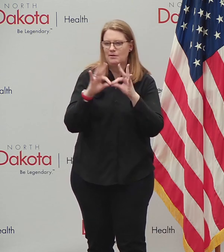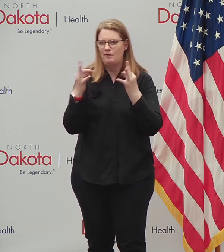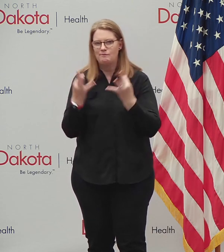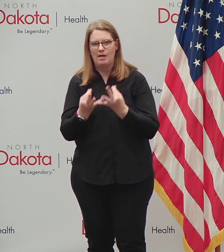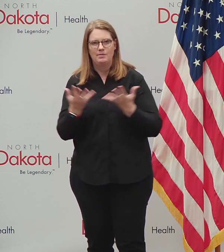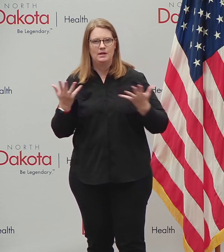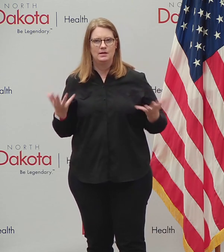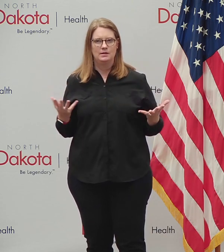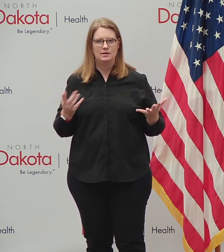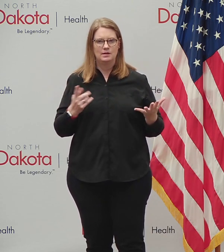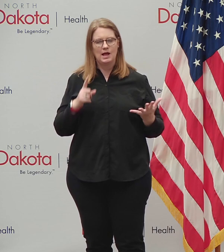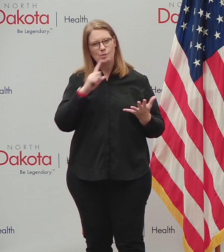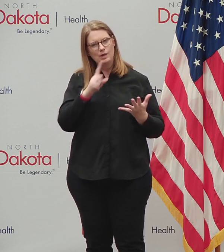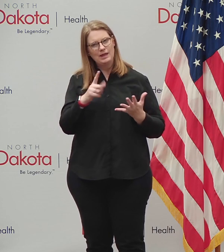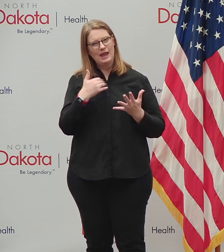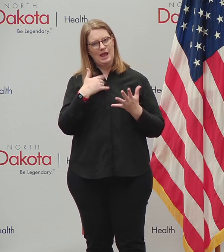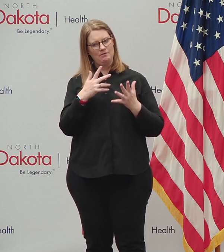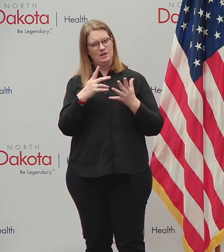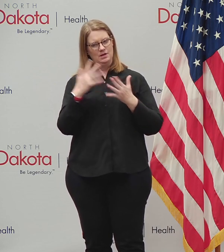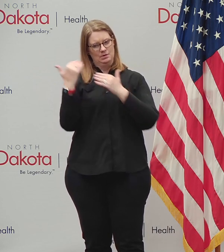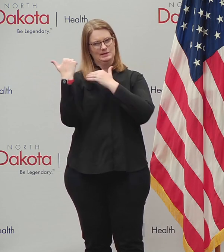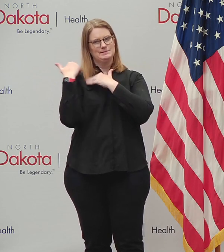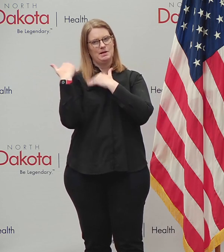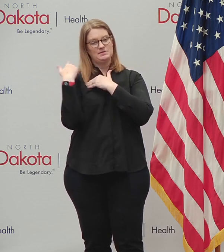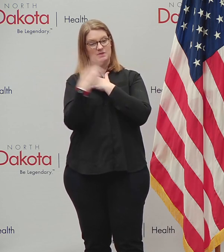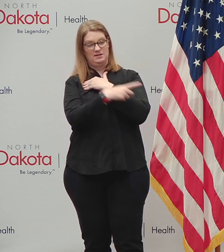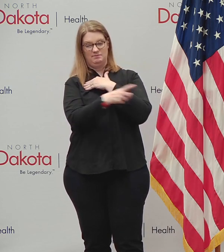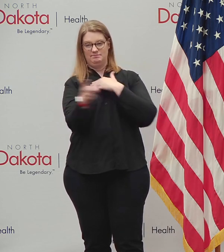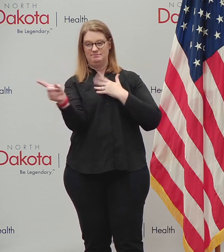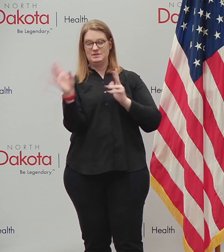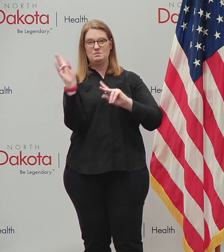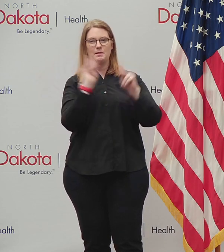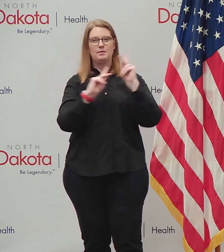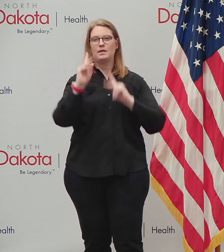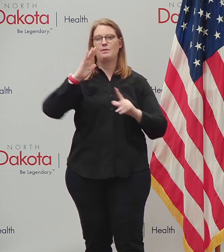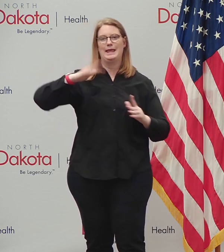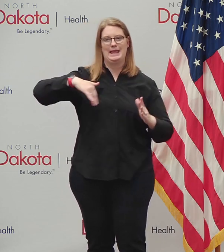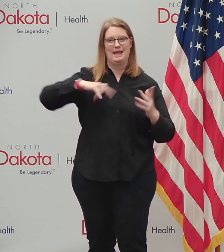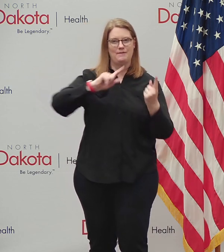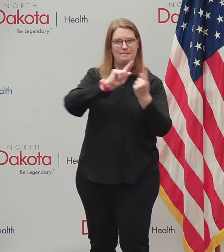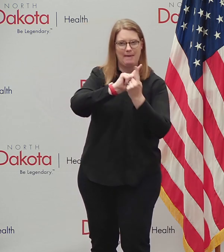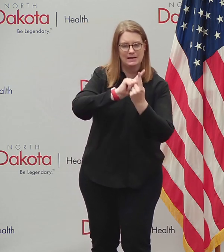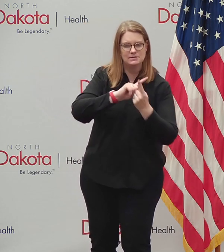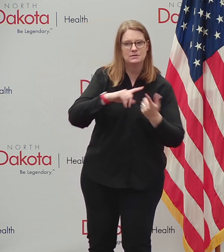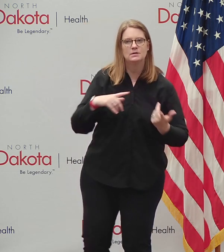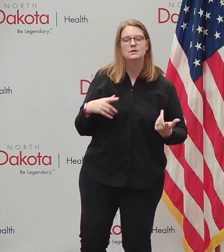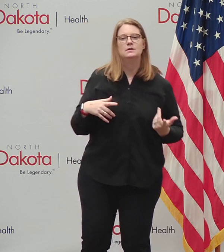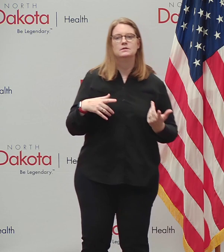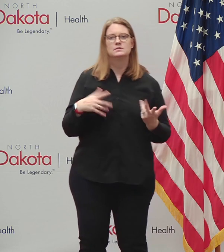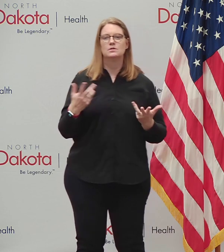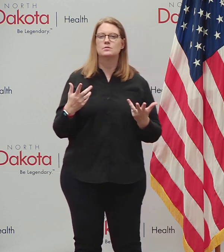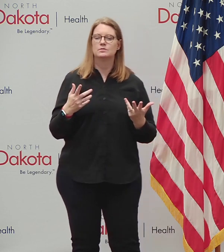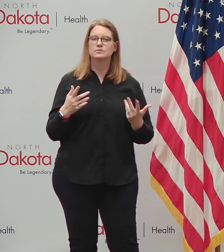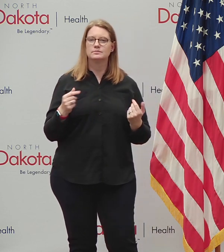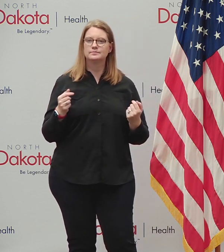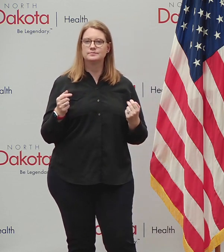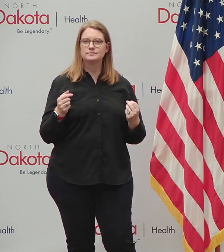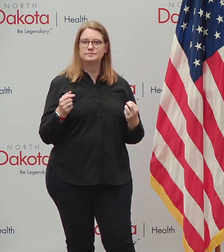in societal responsibility to those that we may not have met, like the healthcare workers on the front line. And so again,